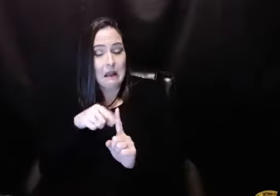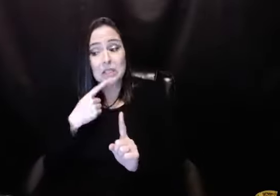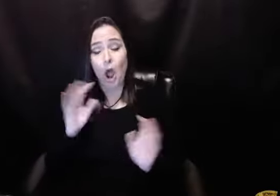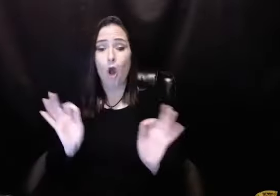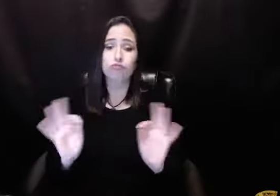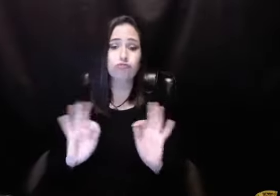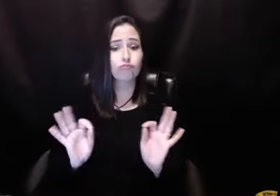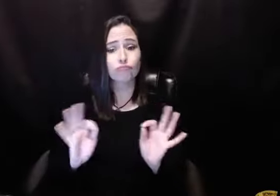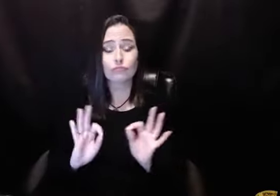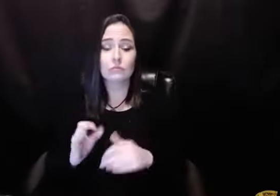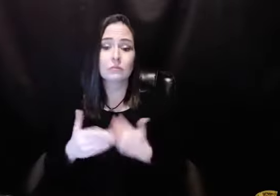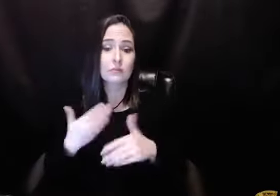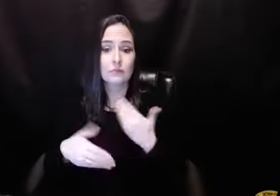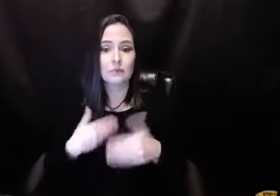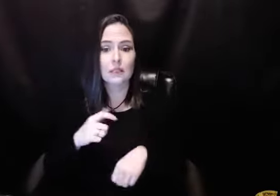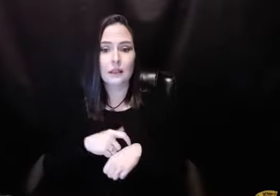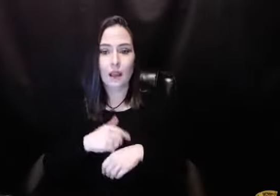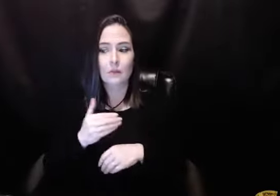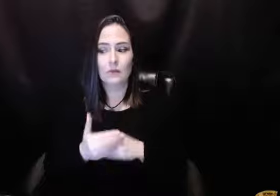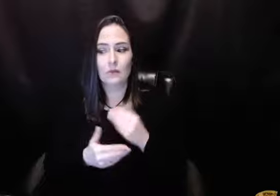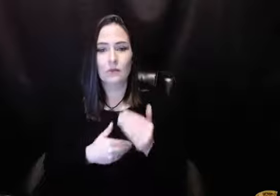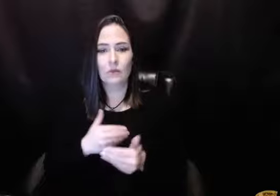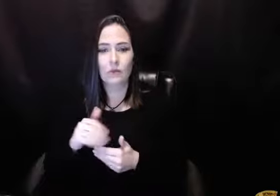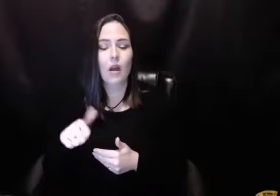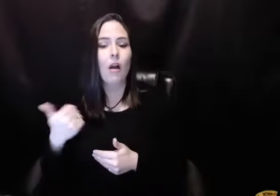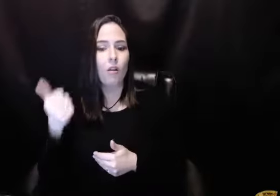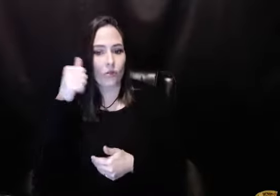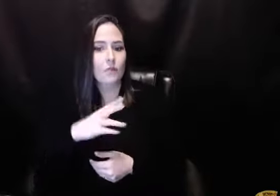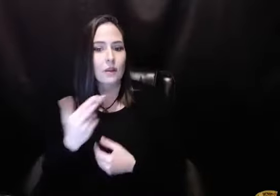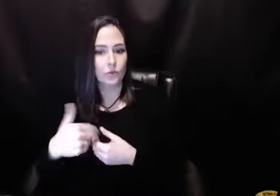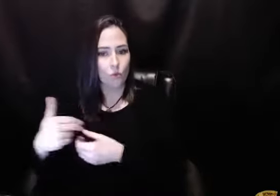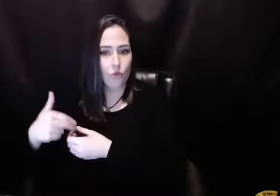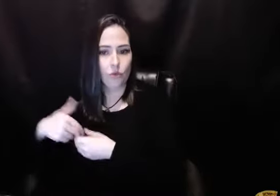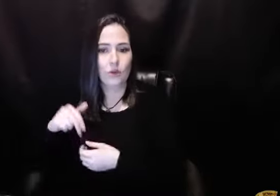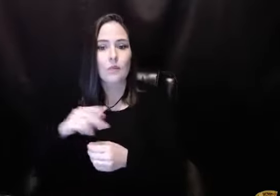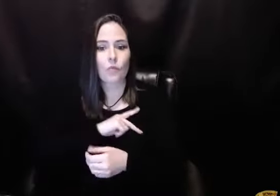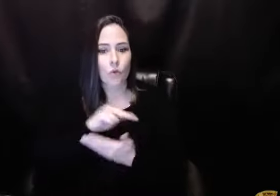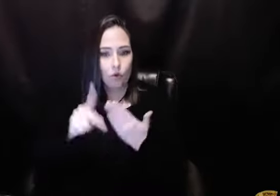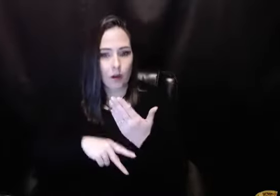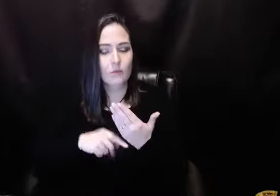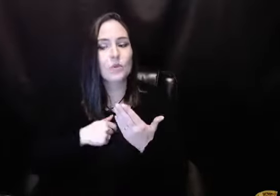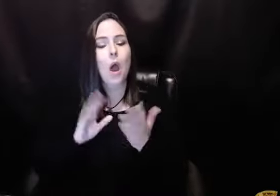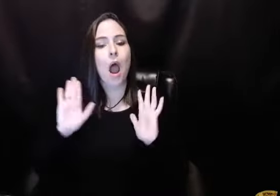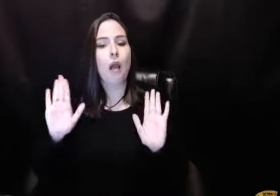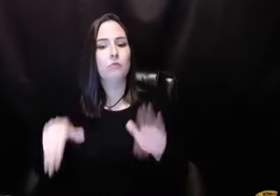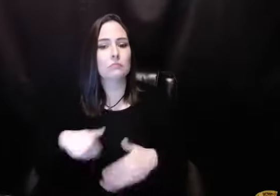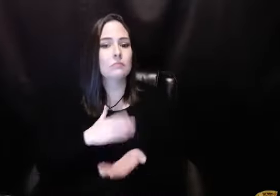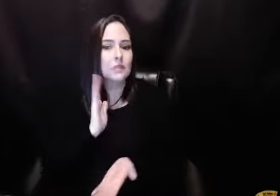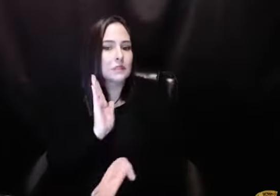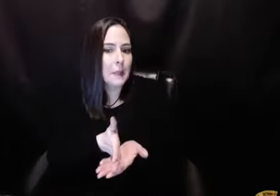sponsor. And so this one guy asked me and I said, okay, no big deal. And then as time went on, then there were other men in the